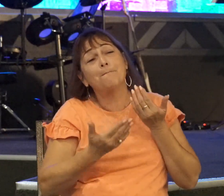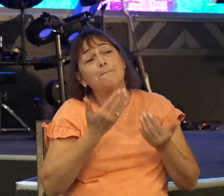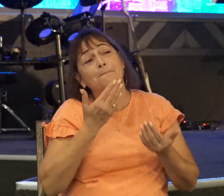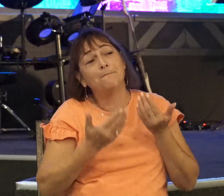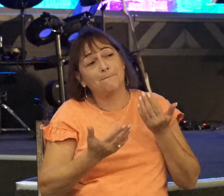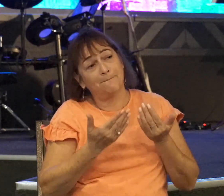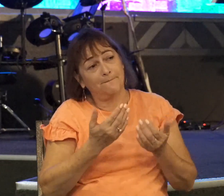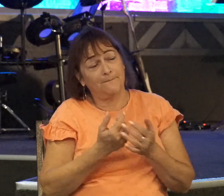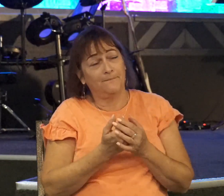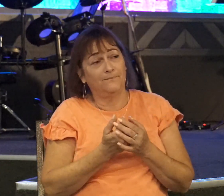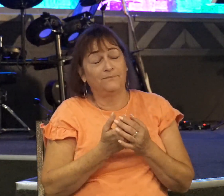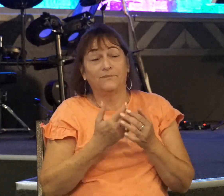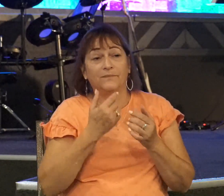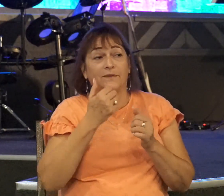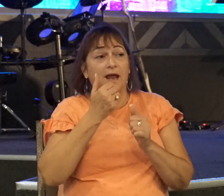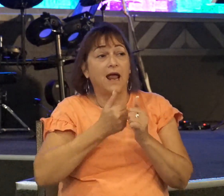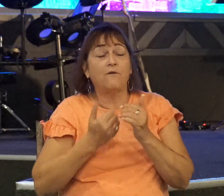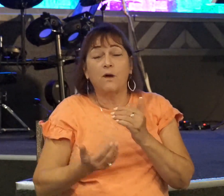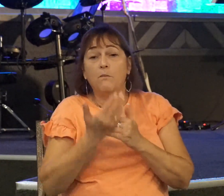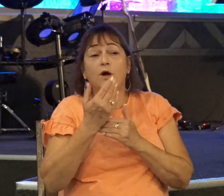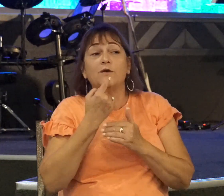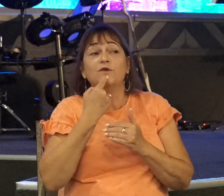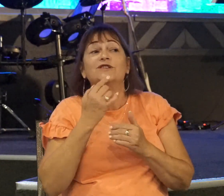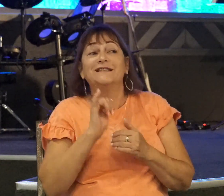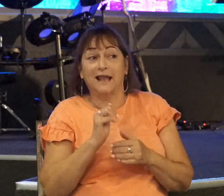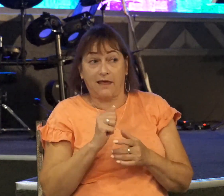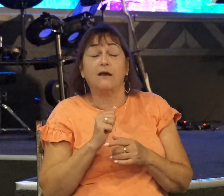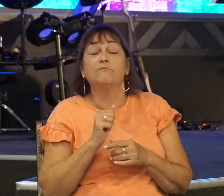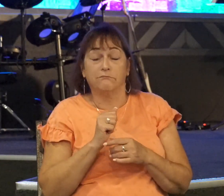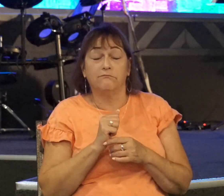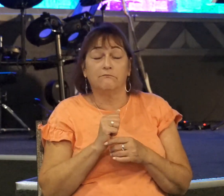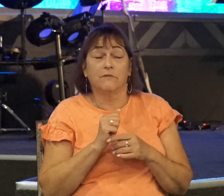Every morning we should say that. And we should believe it.